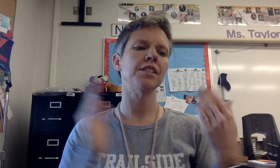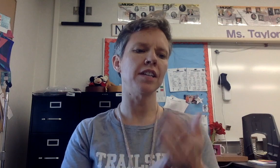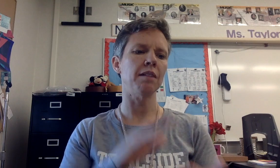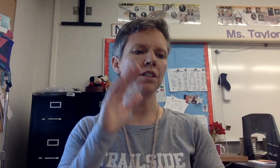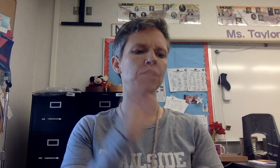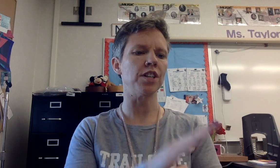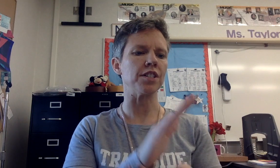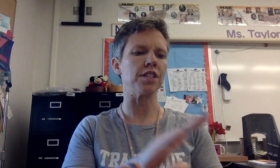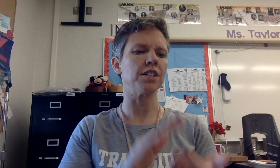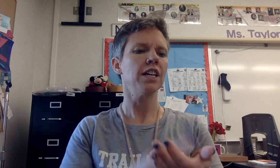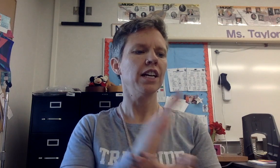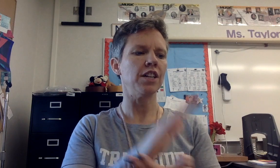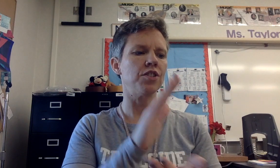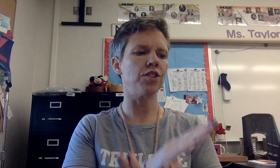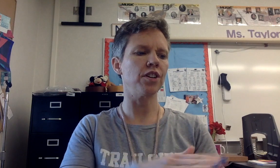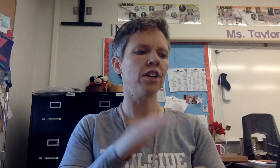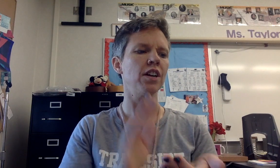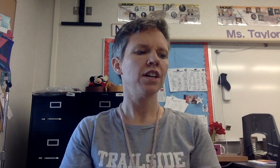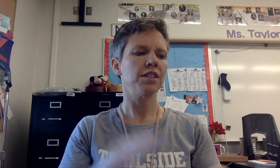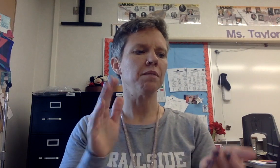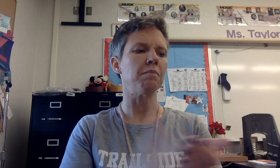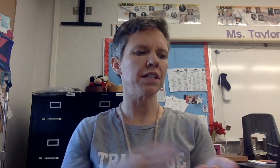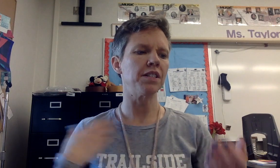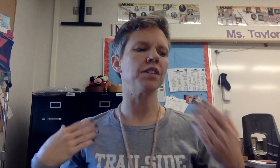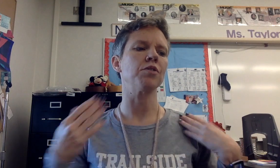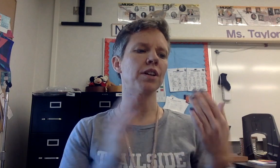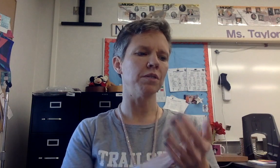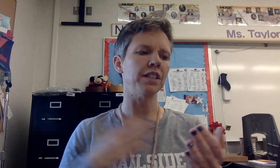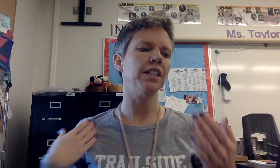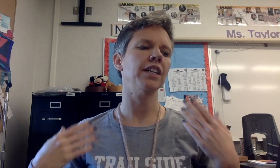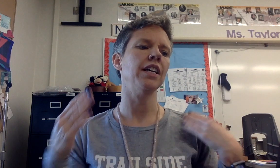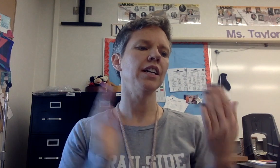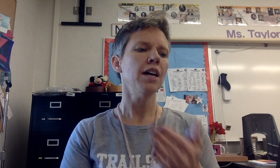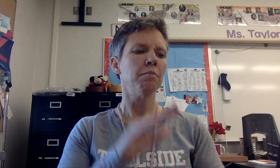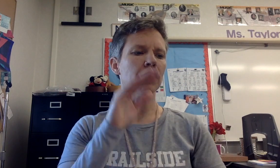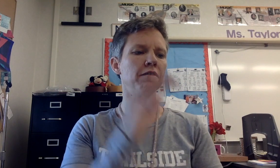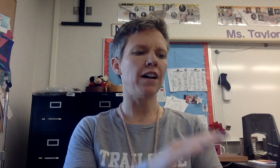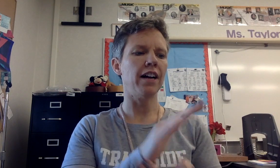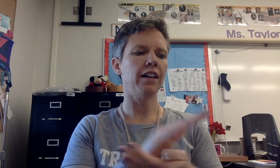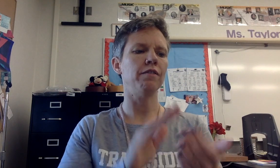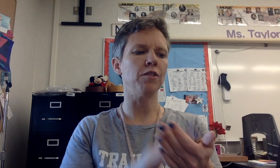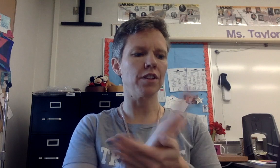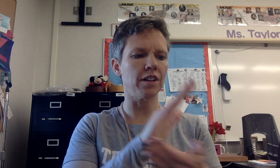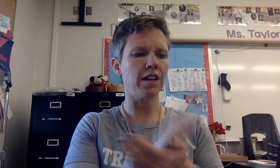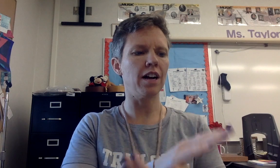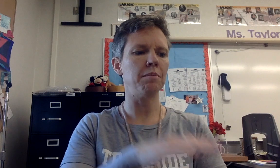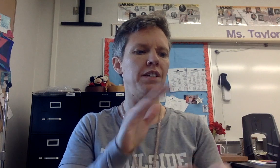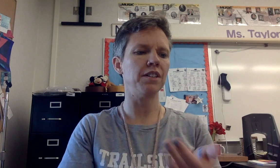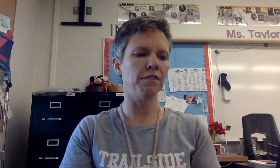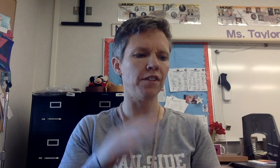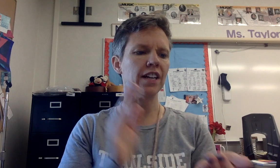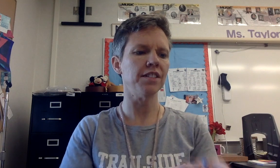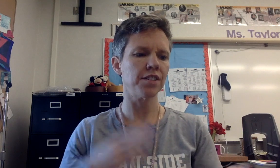establish justice, ensure domestic tranquility, provide for the common defense,